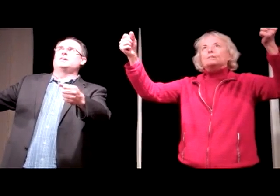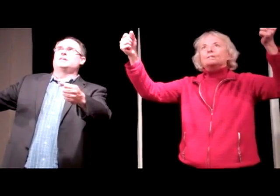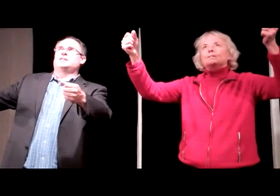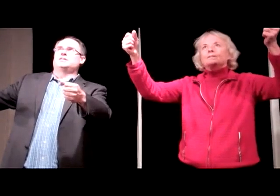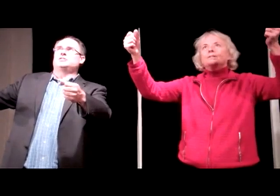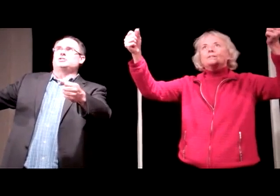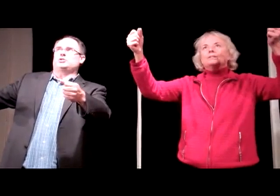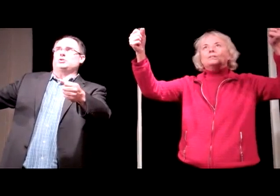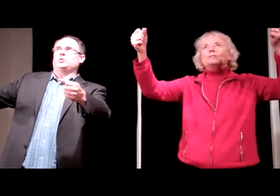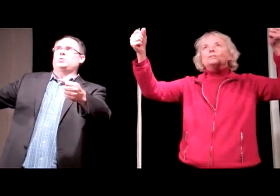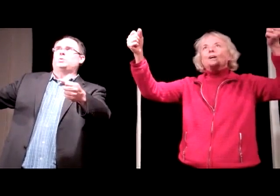Two.